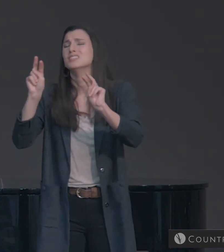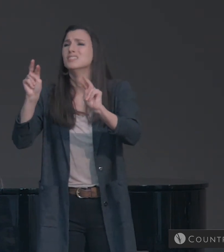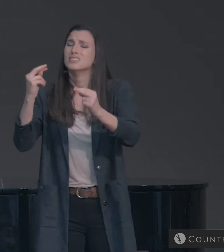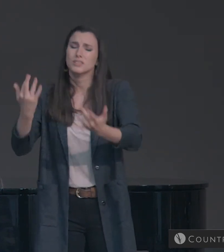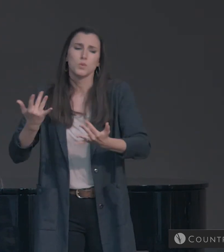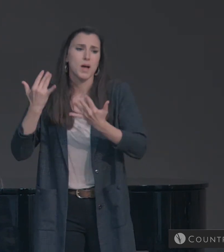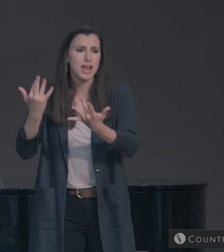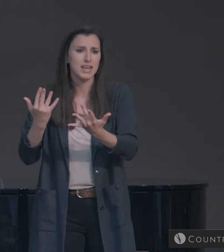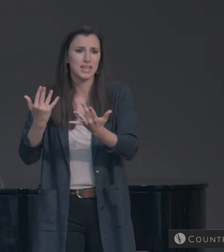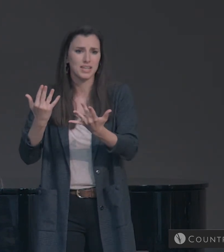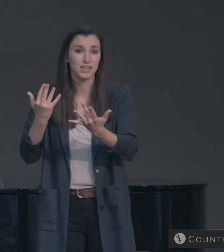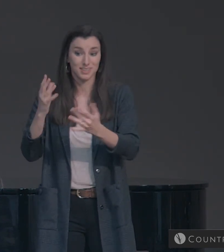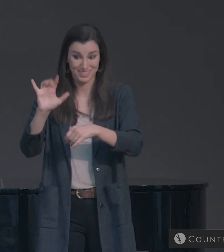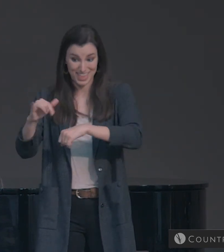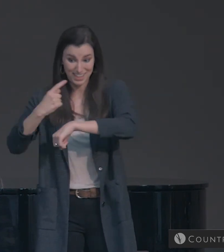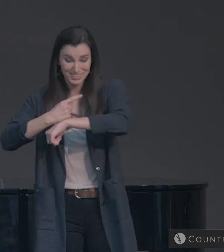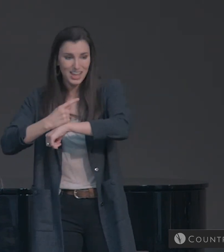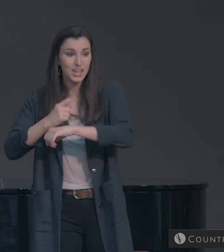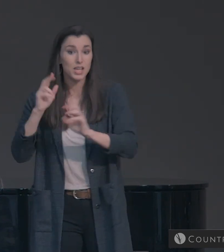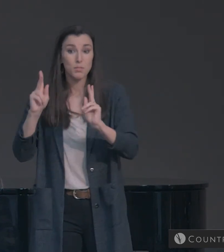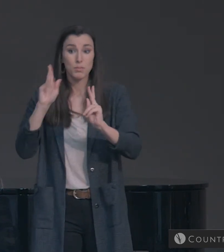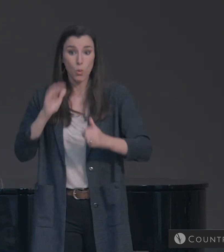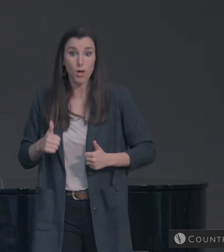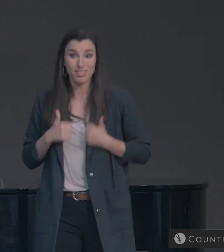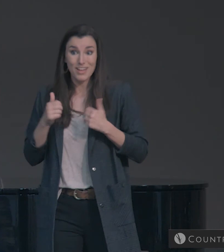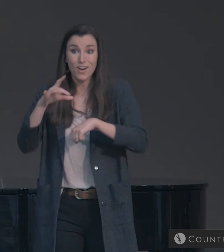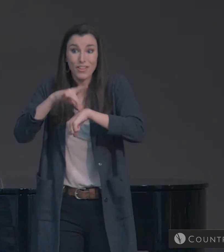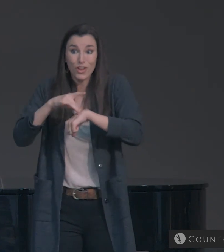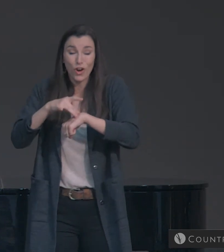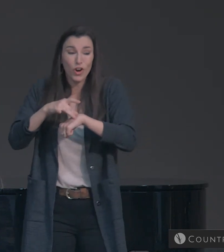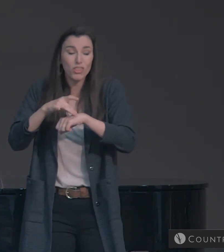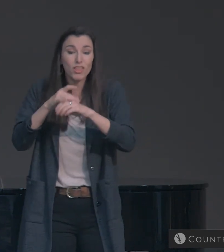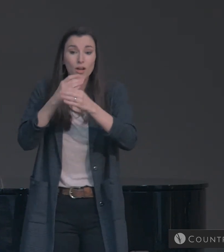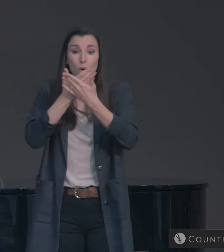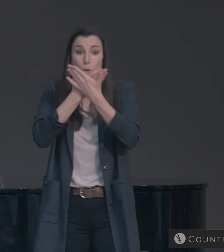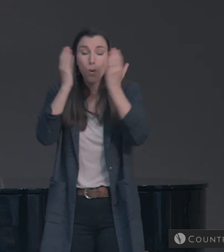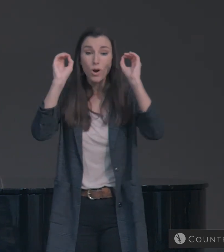Because on that day, people will live on the face of the earth with no sin.